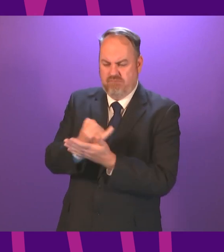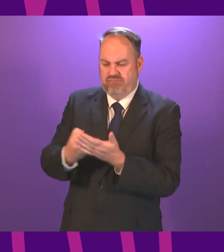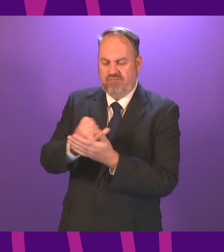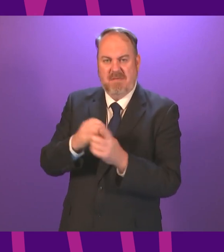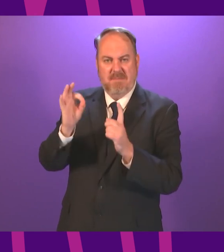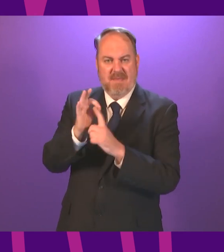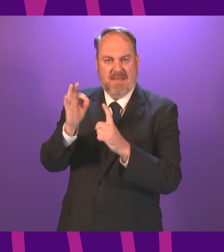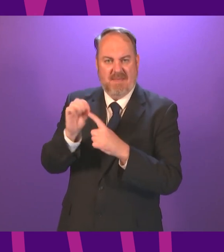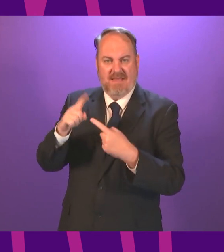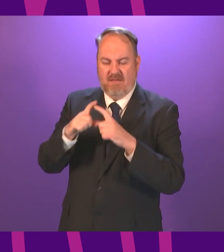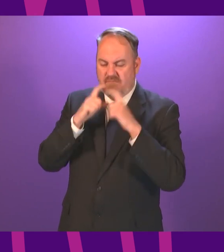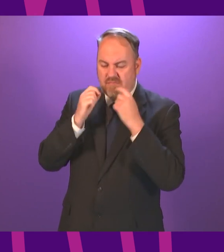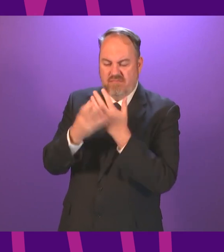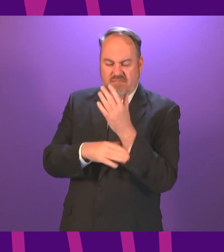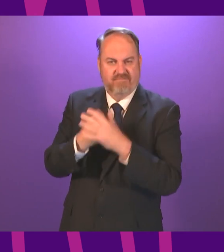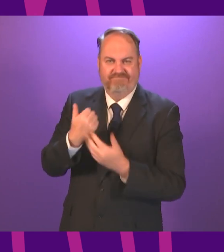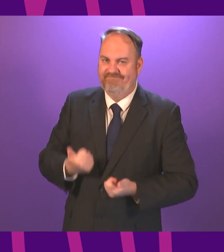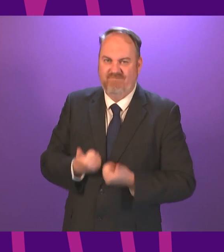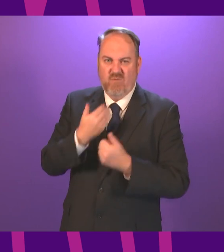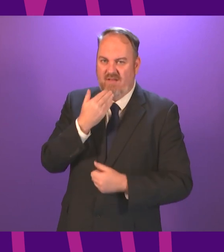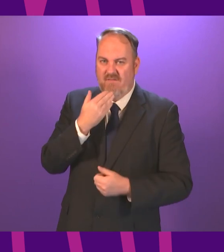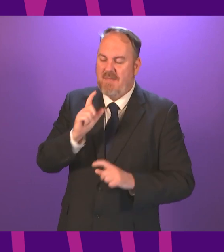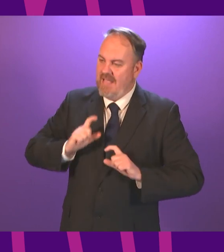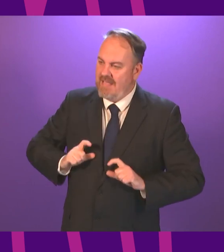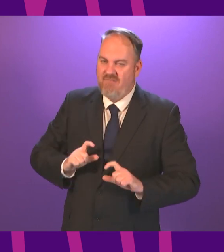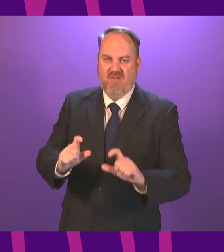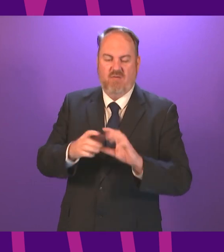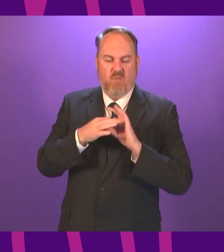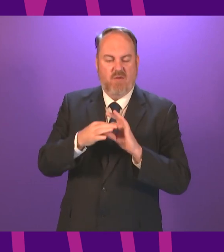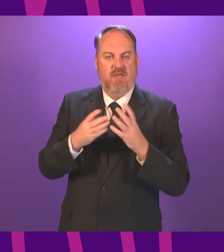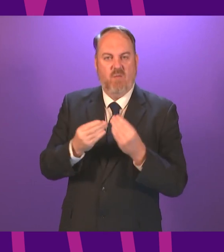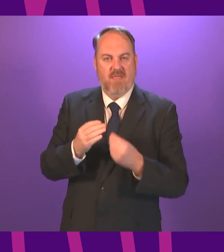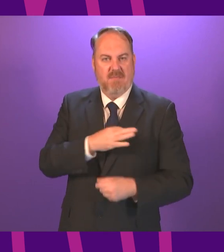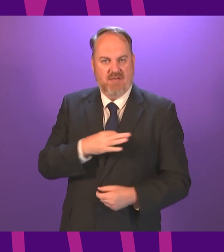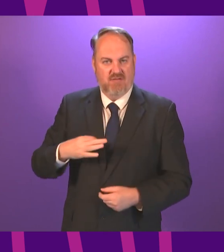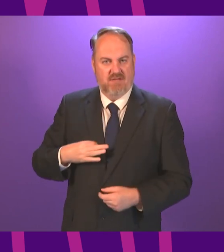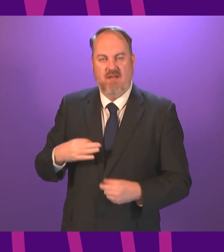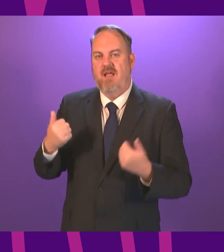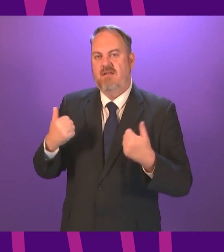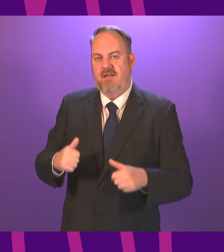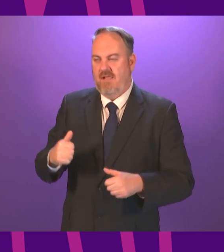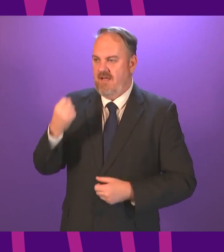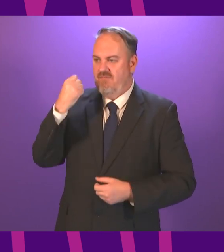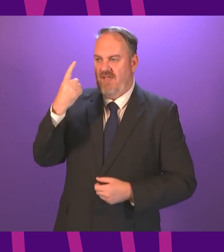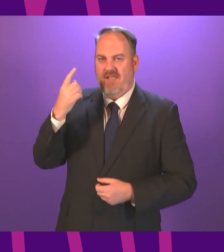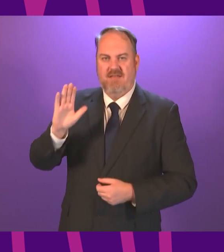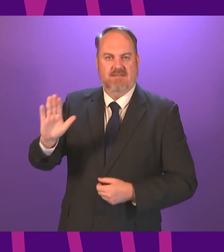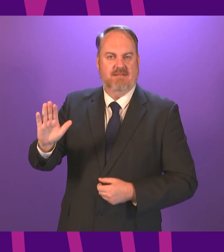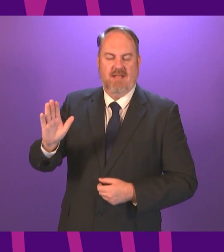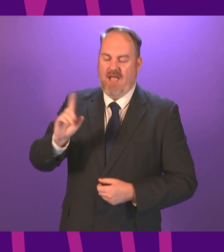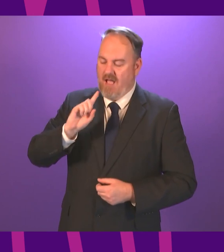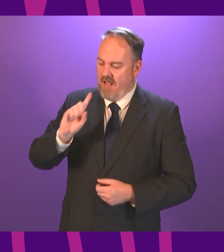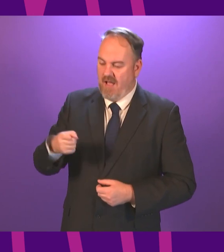hospital physios porters and occupational therapists I kept seeing my patients until I realised I could no longer say nothing